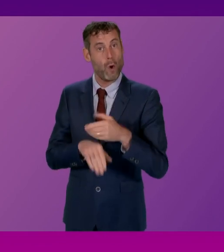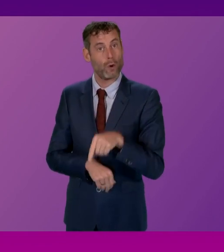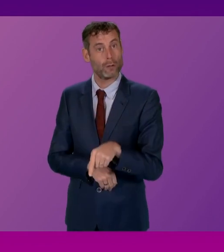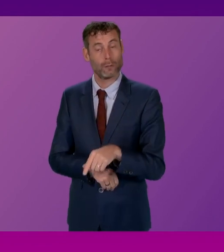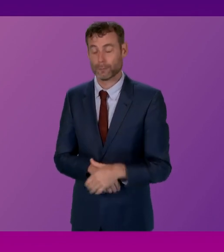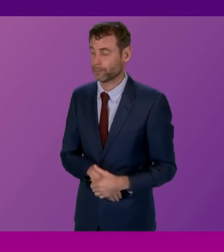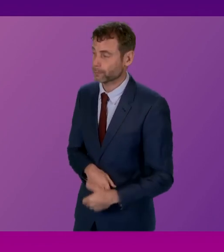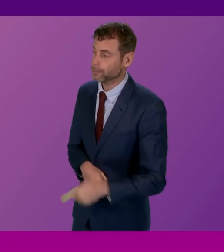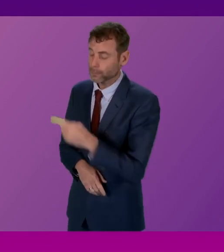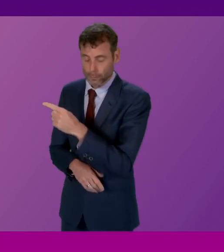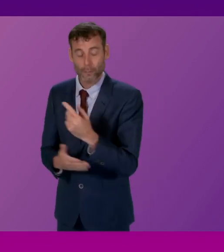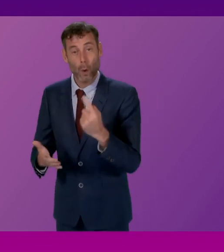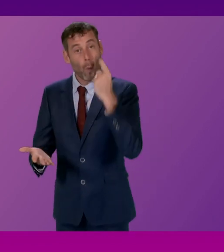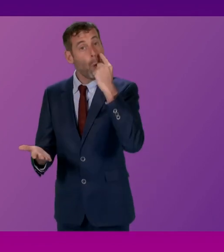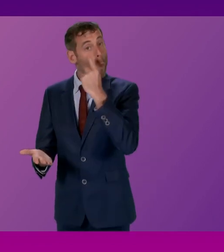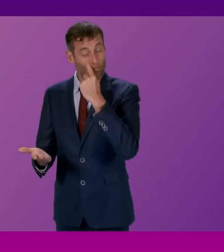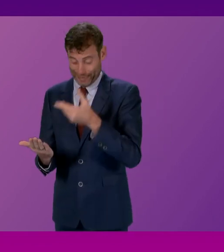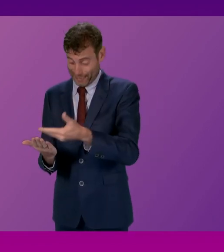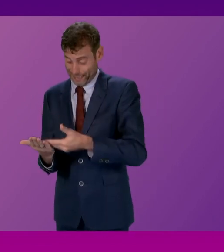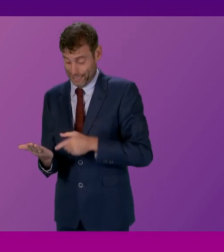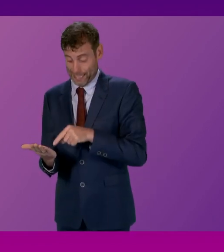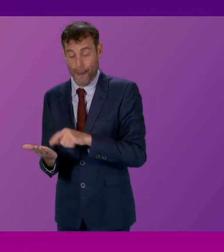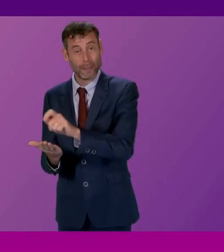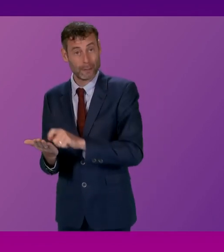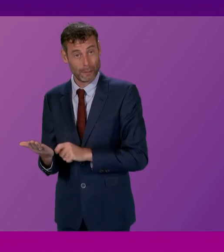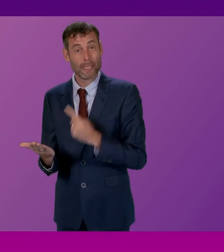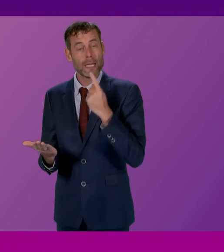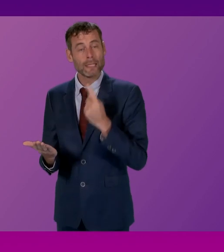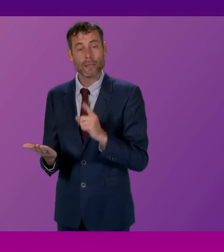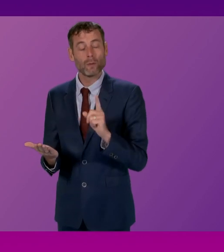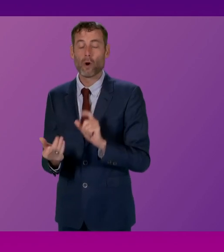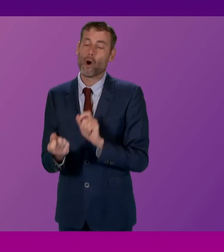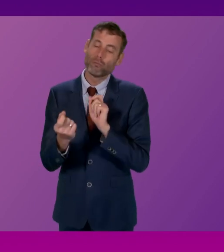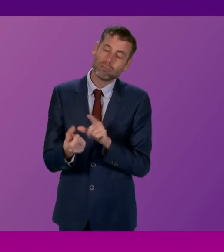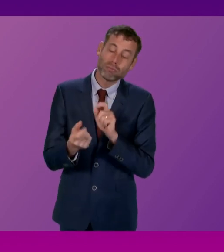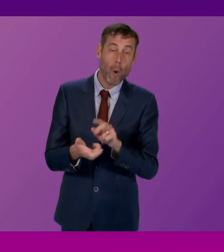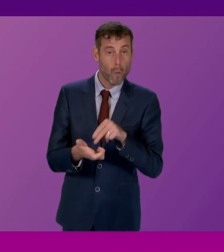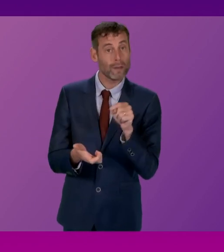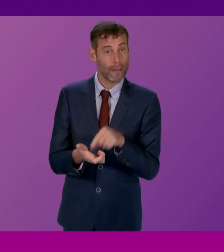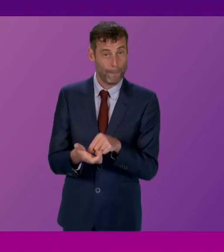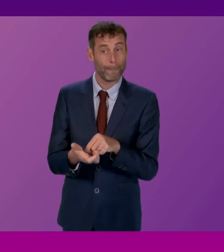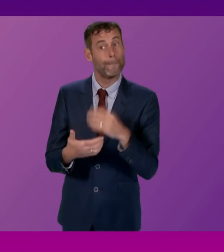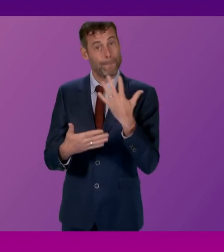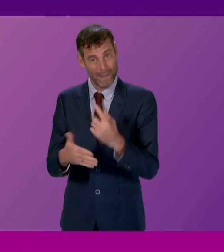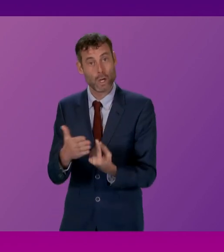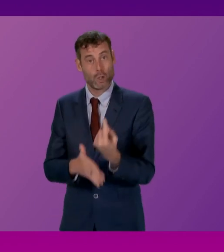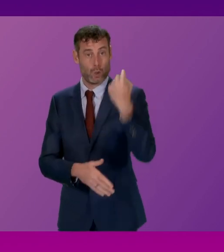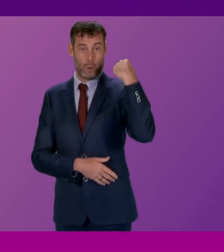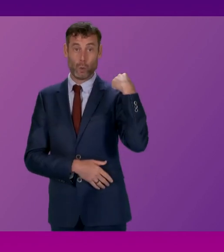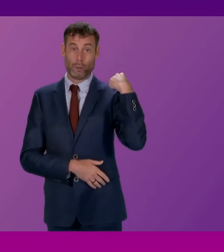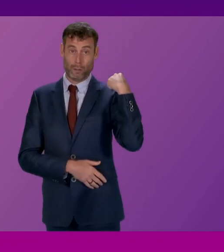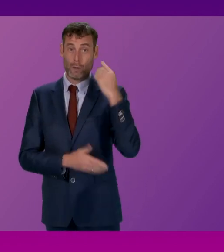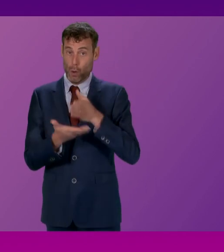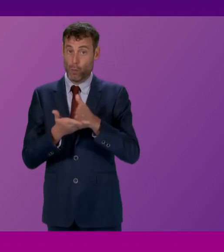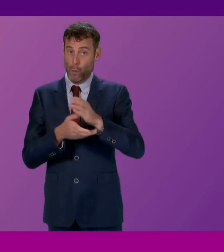witness statements, and this is a quote, suggest that informal communication, such as WhatsApp messages, were used by key decision